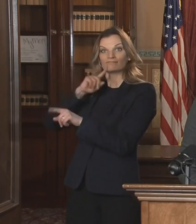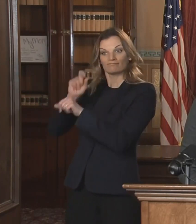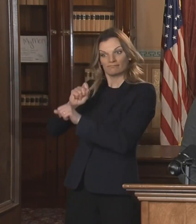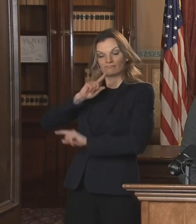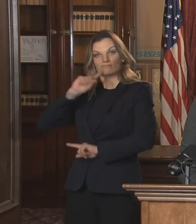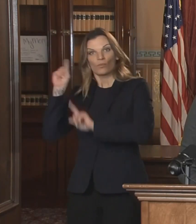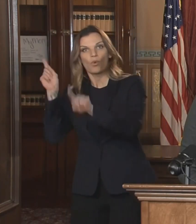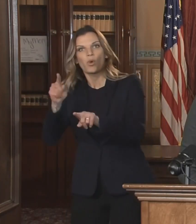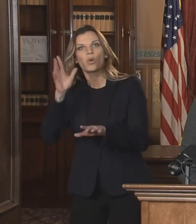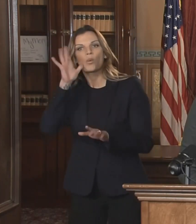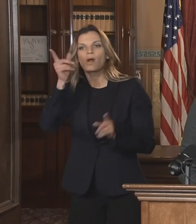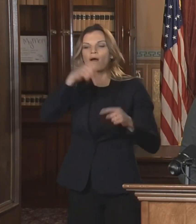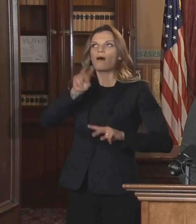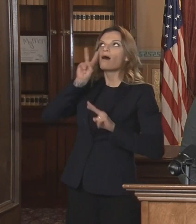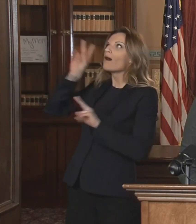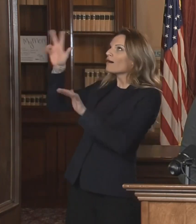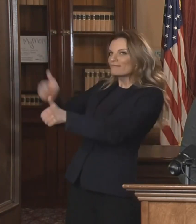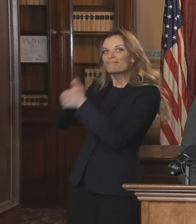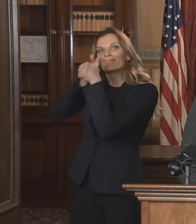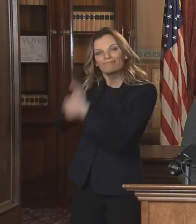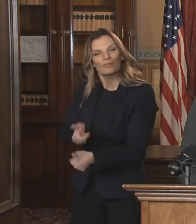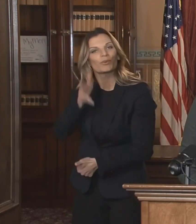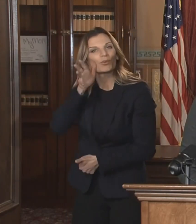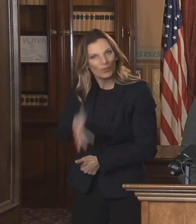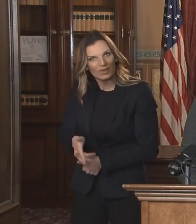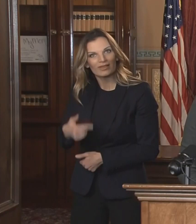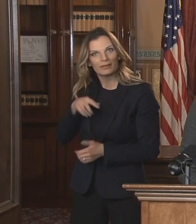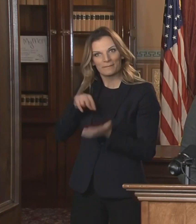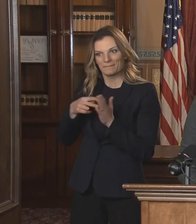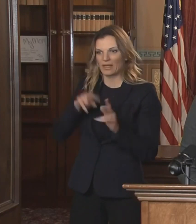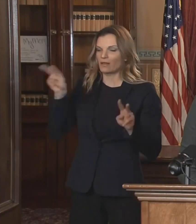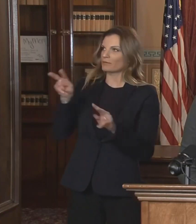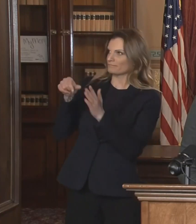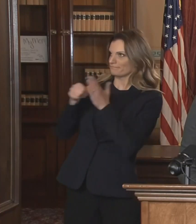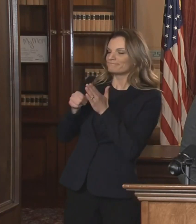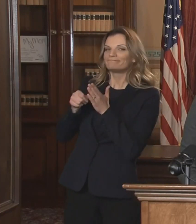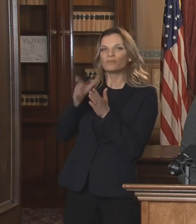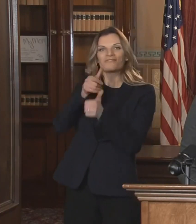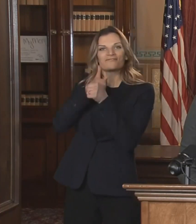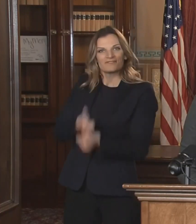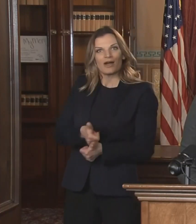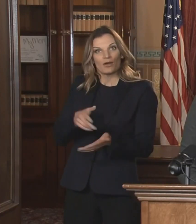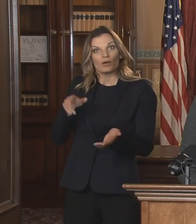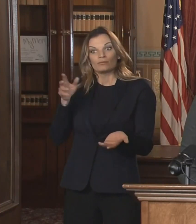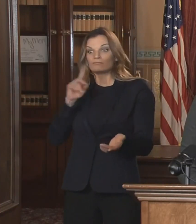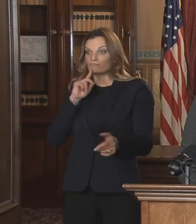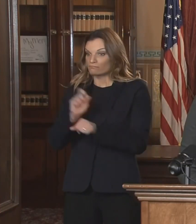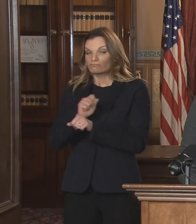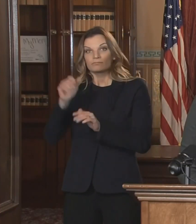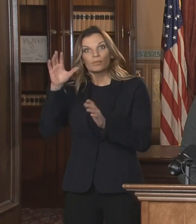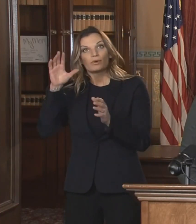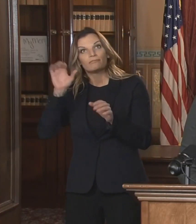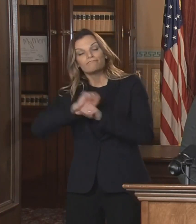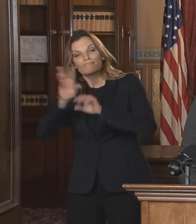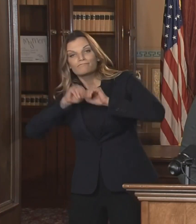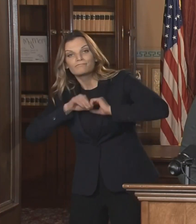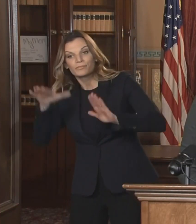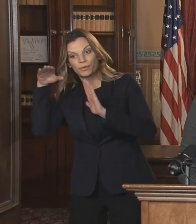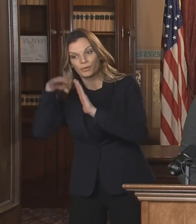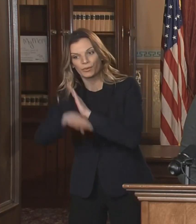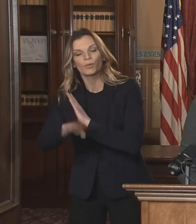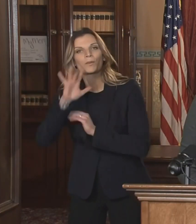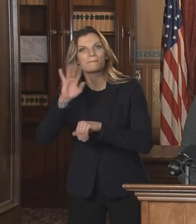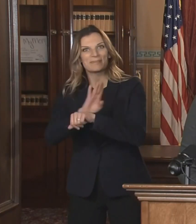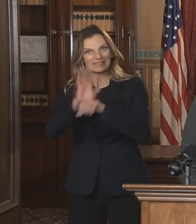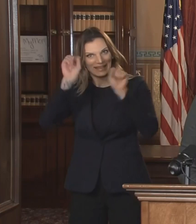enforcement, and it would slow the spread of COVID and support our businesses. I want to acknowledge Representative Tommy Brand